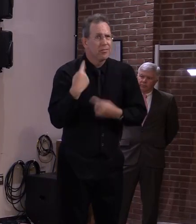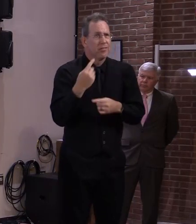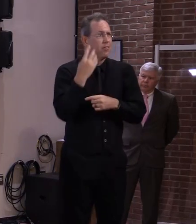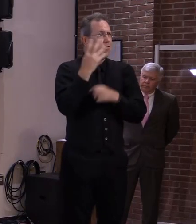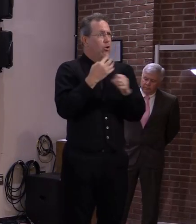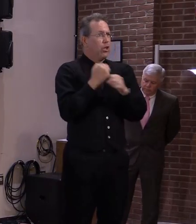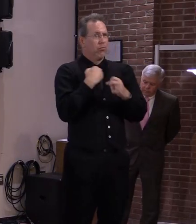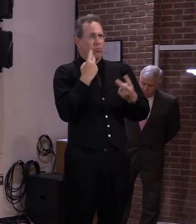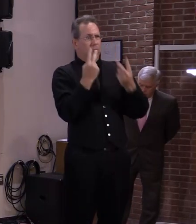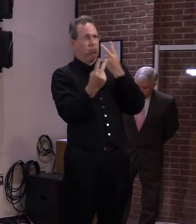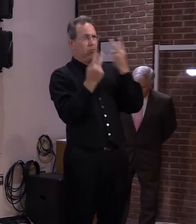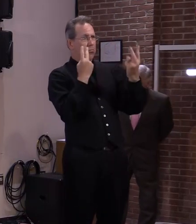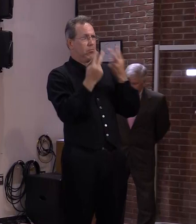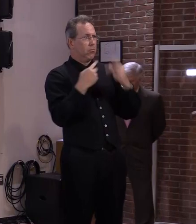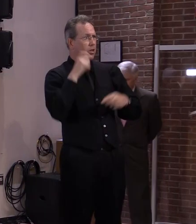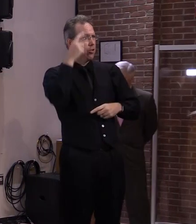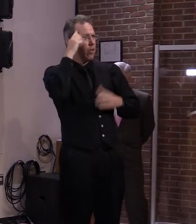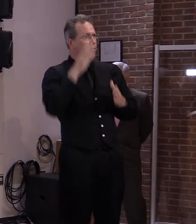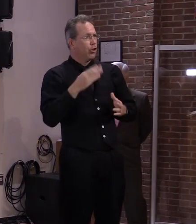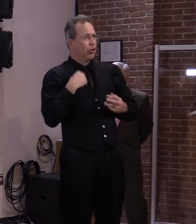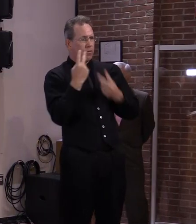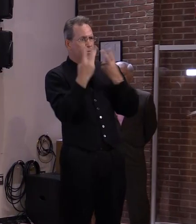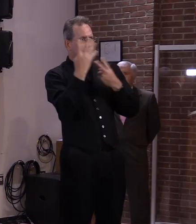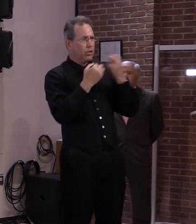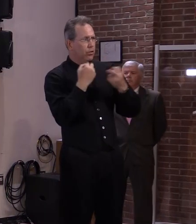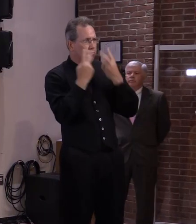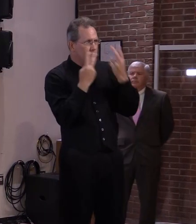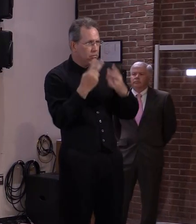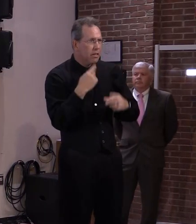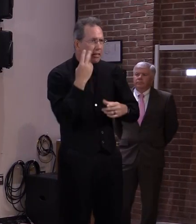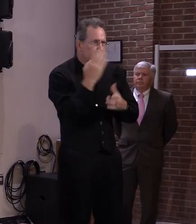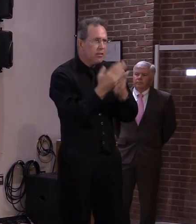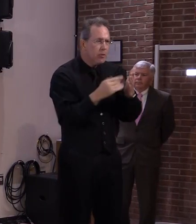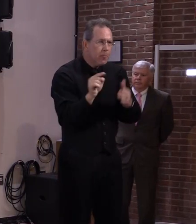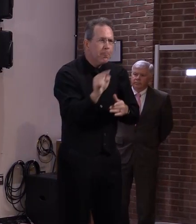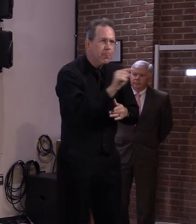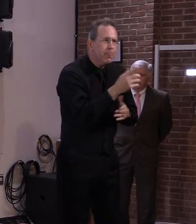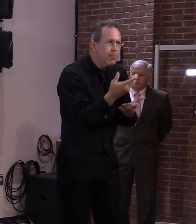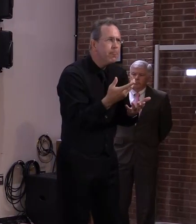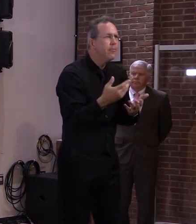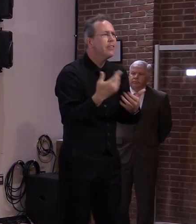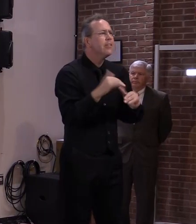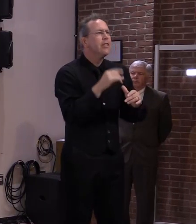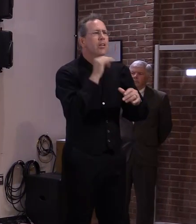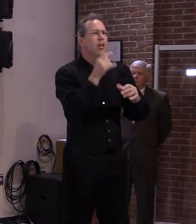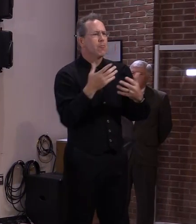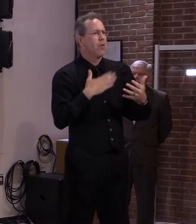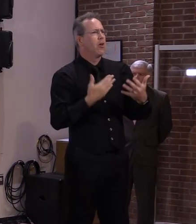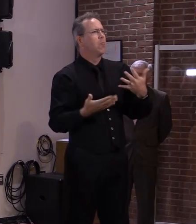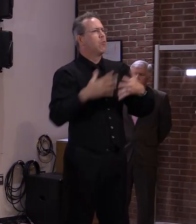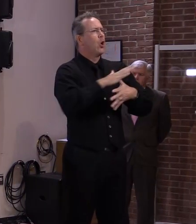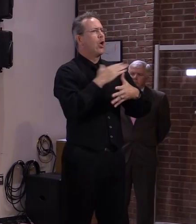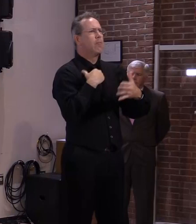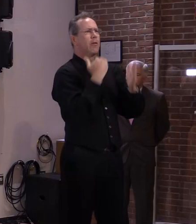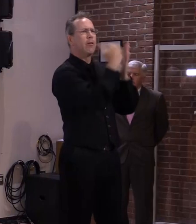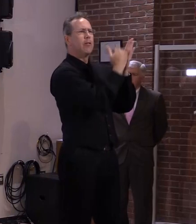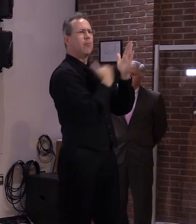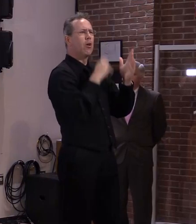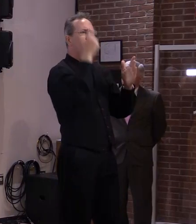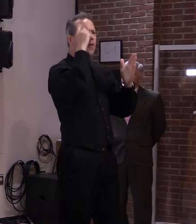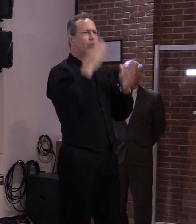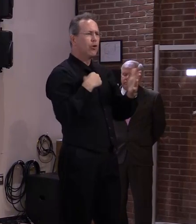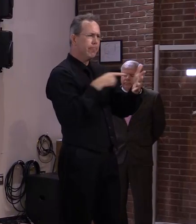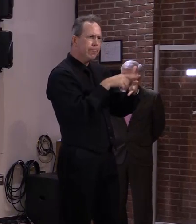phase that remains true. My team and I will focus on building a stronger, more prosperous Vermont.